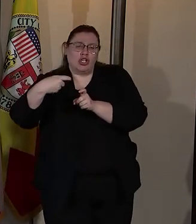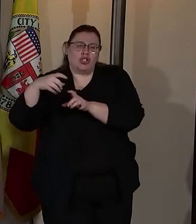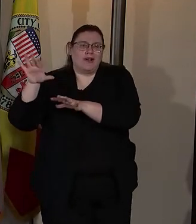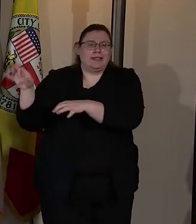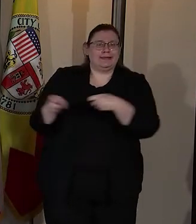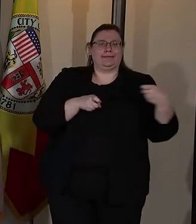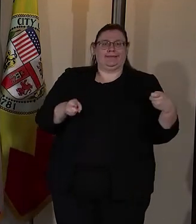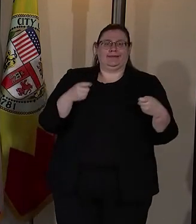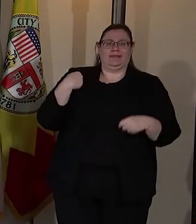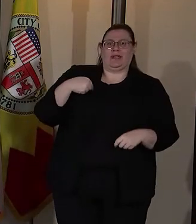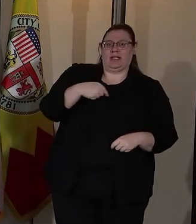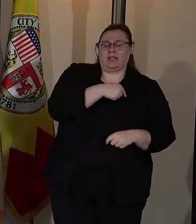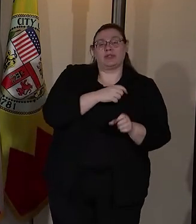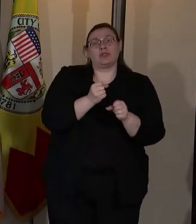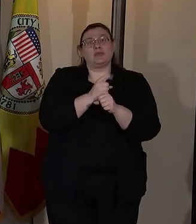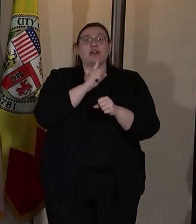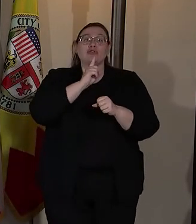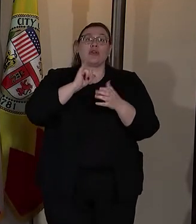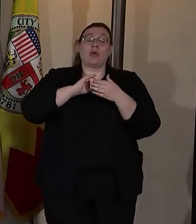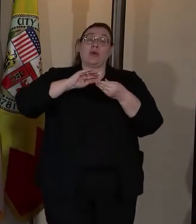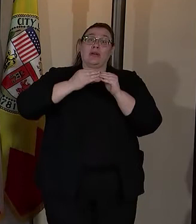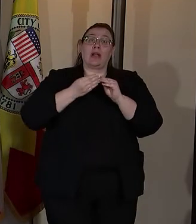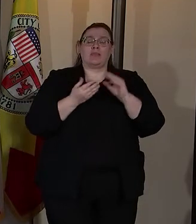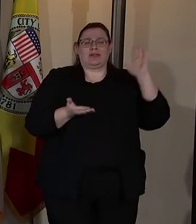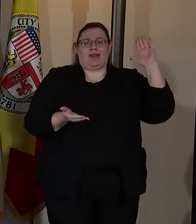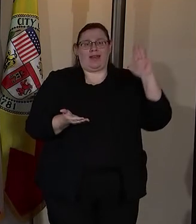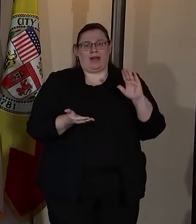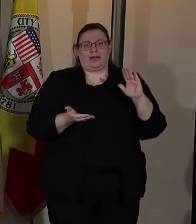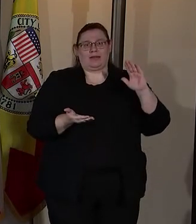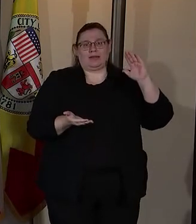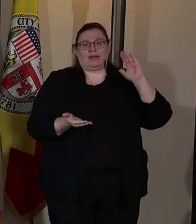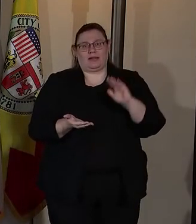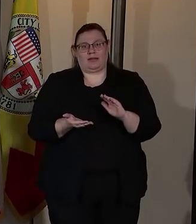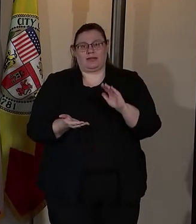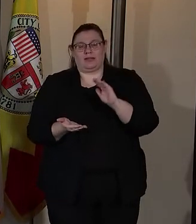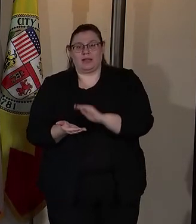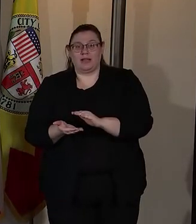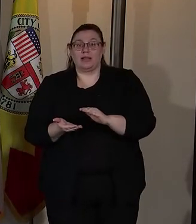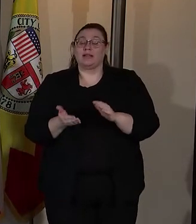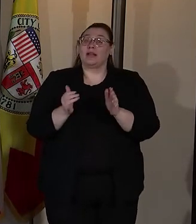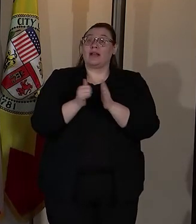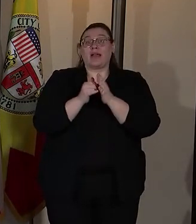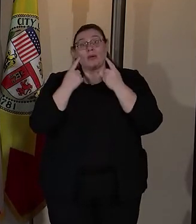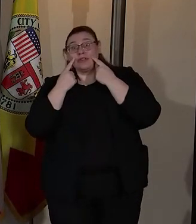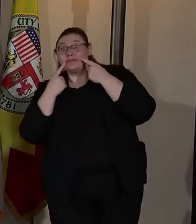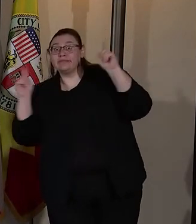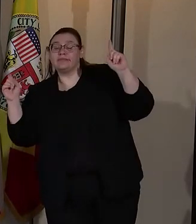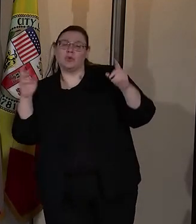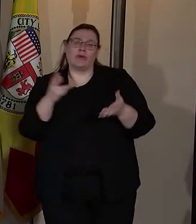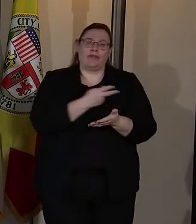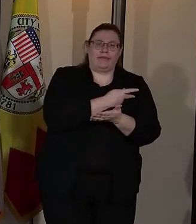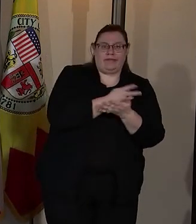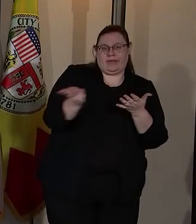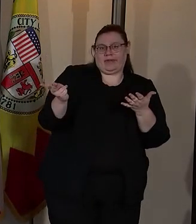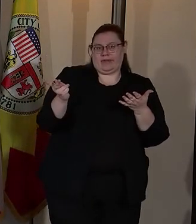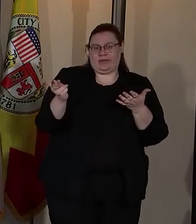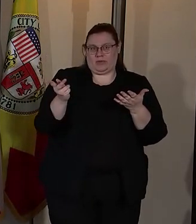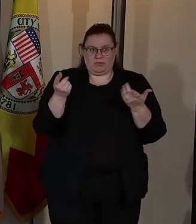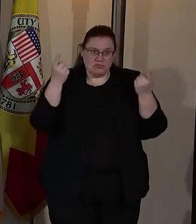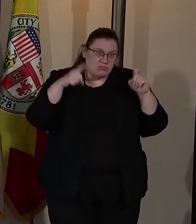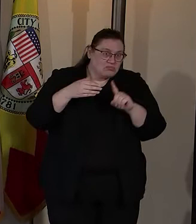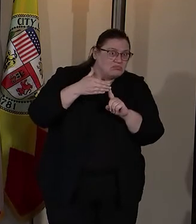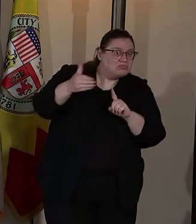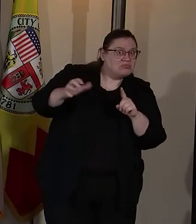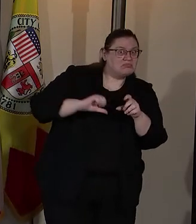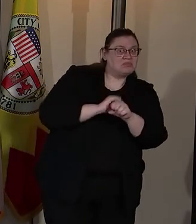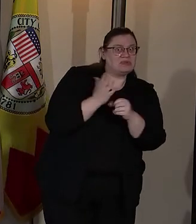COVID-19 to keep pushing those numbers down. This is a make or break work week for COVID-19 in the county